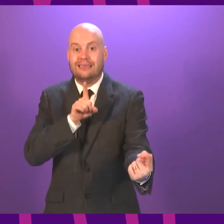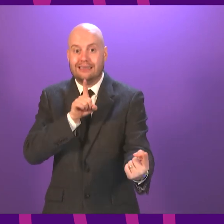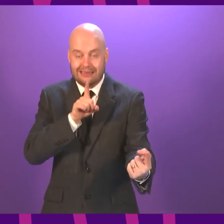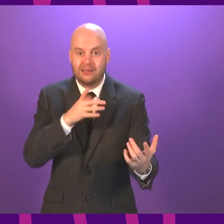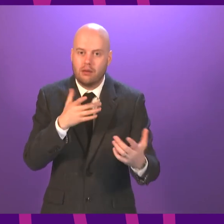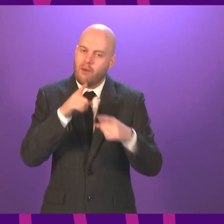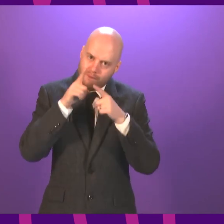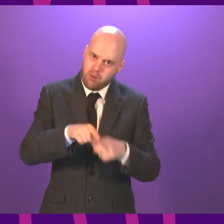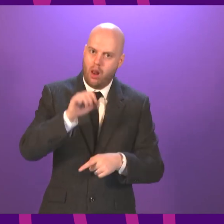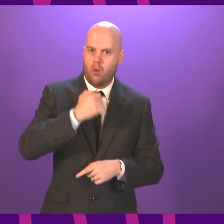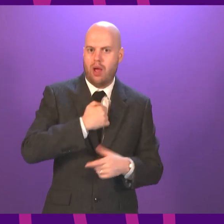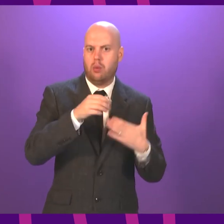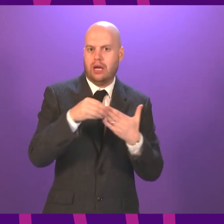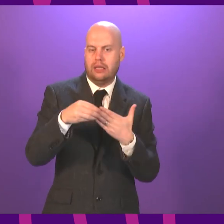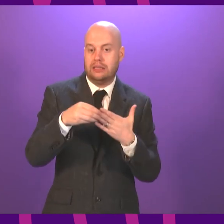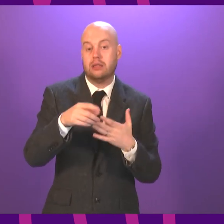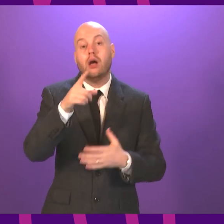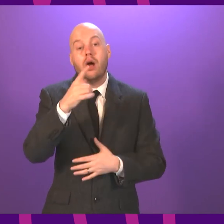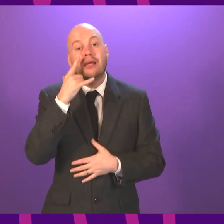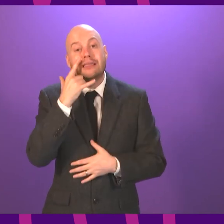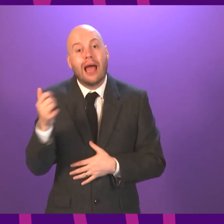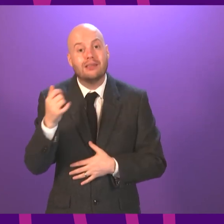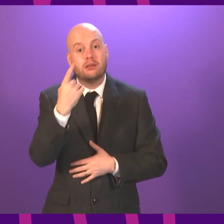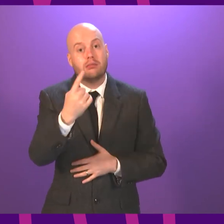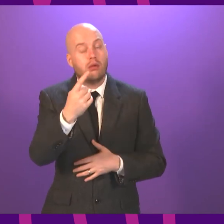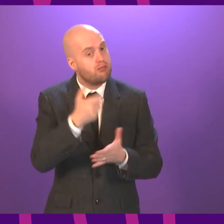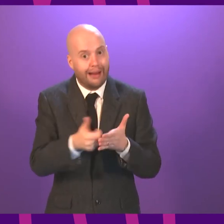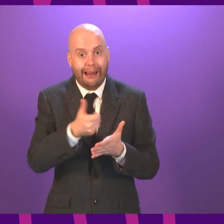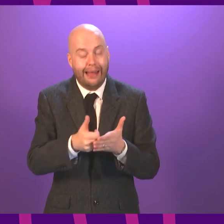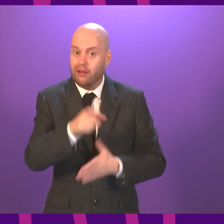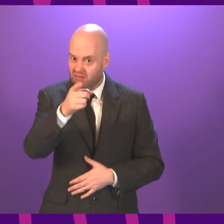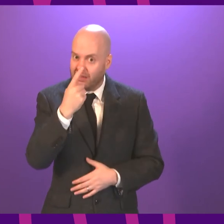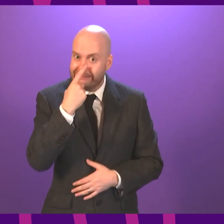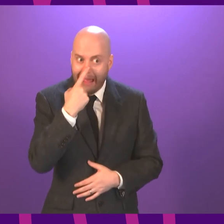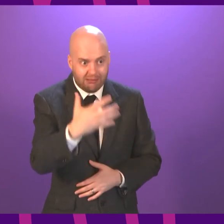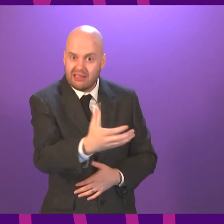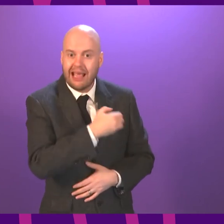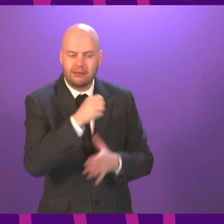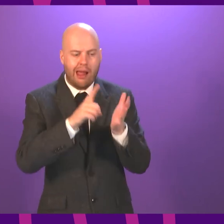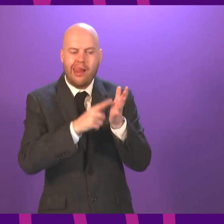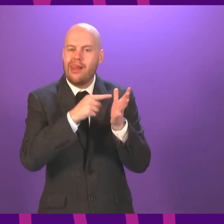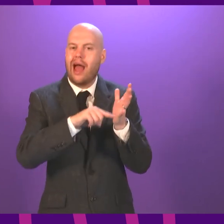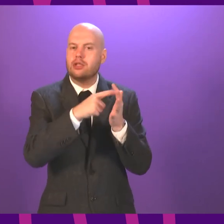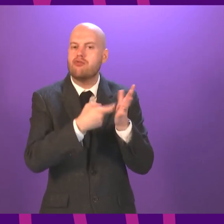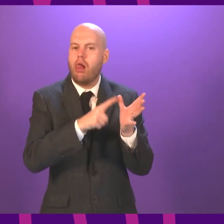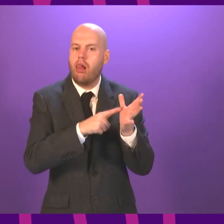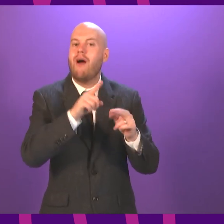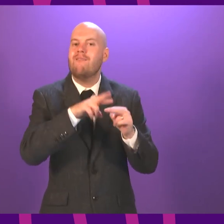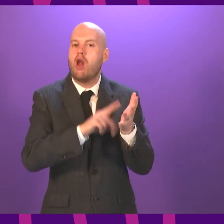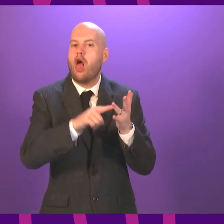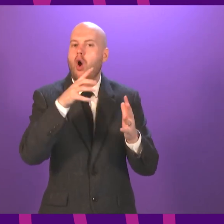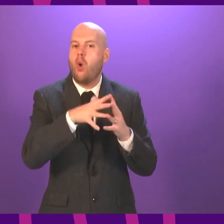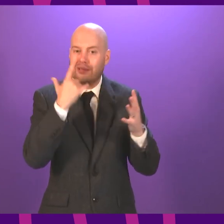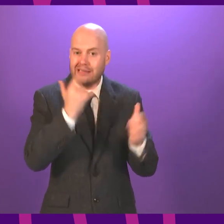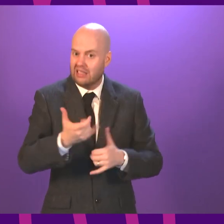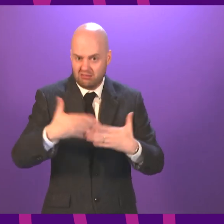place. And, of course, testing regularly – everybody can access lateral flow tests now – and also coming forward for vaccination